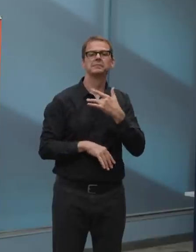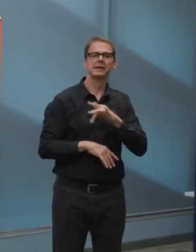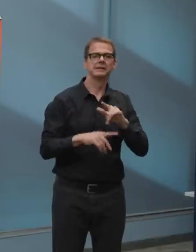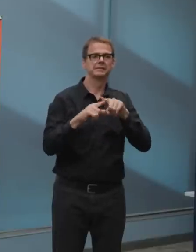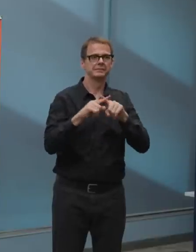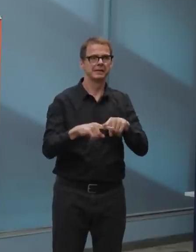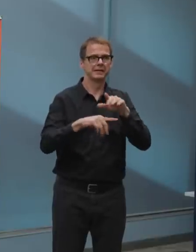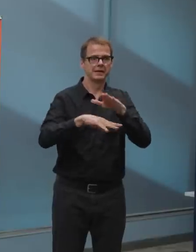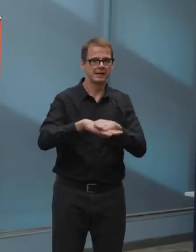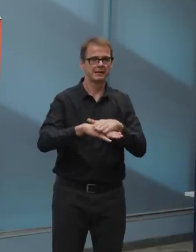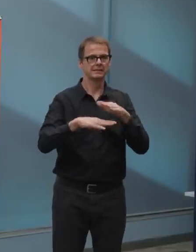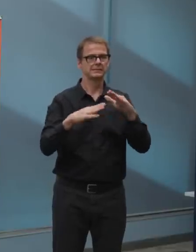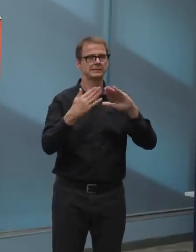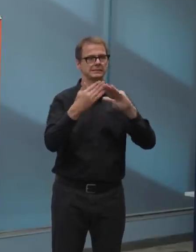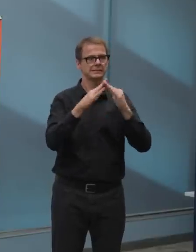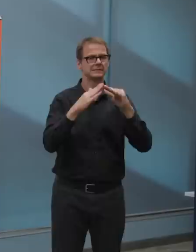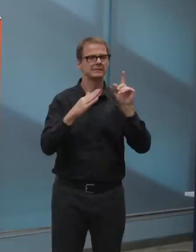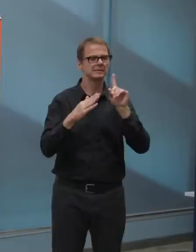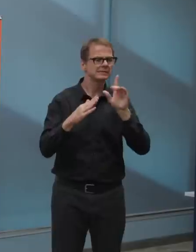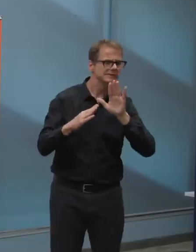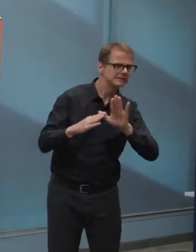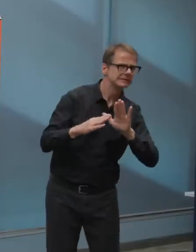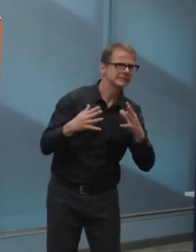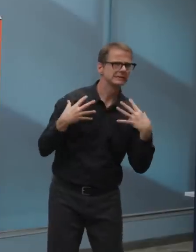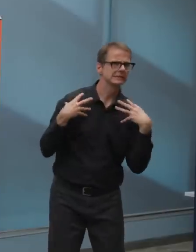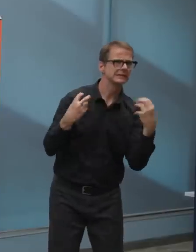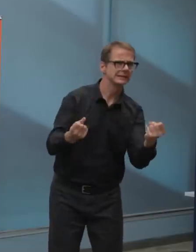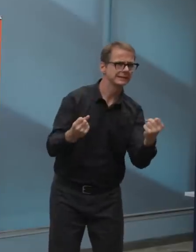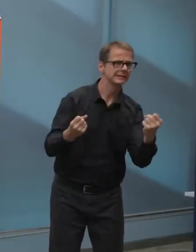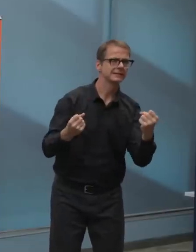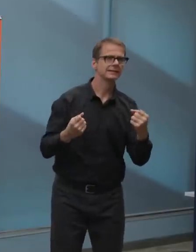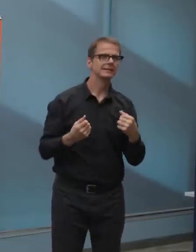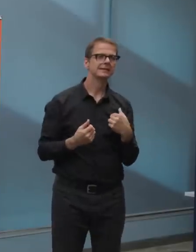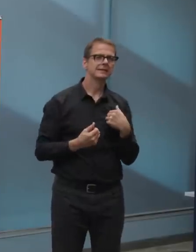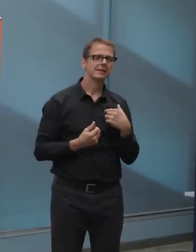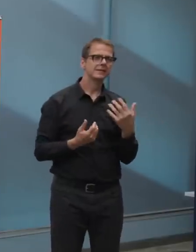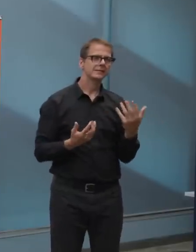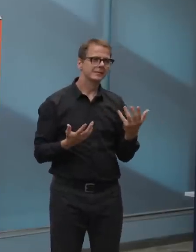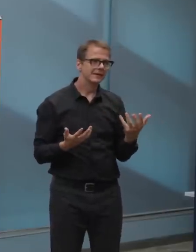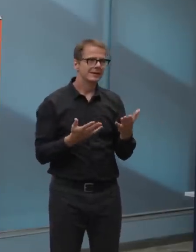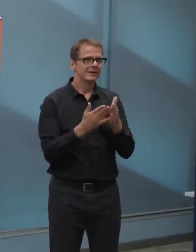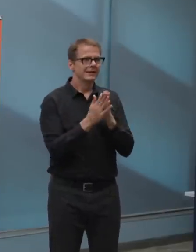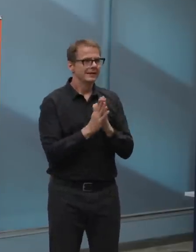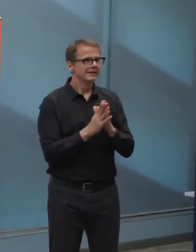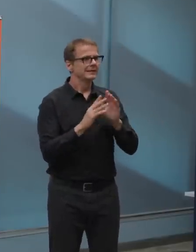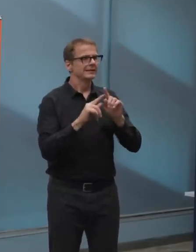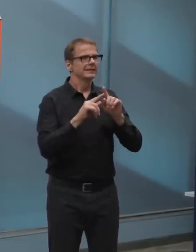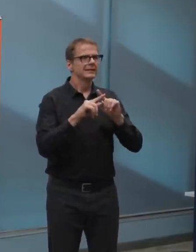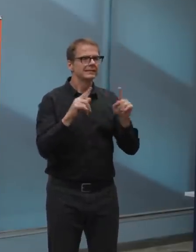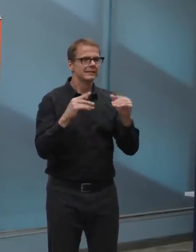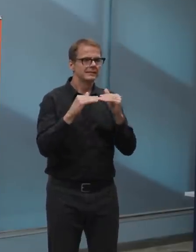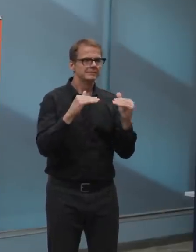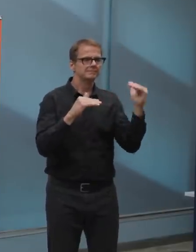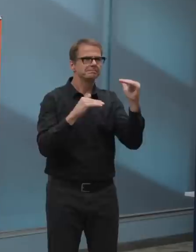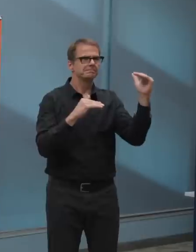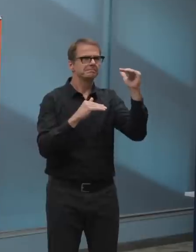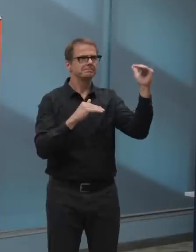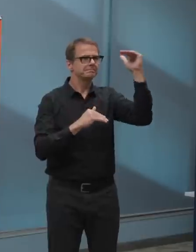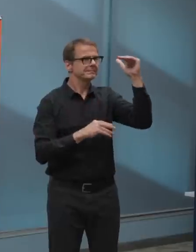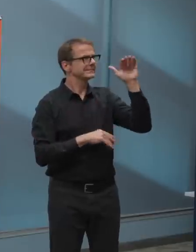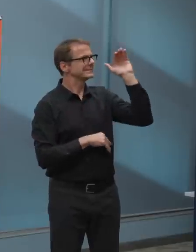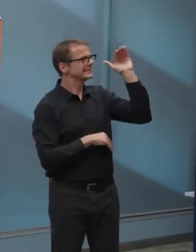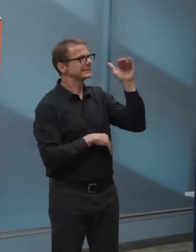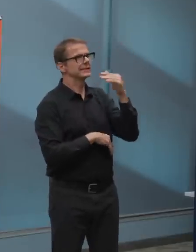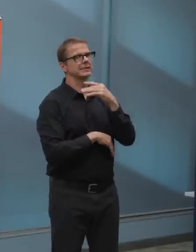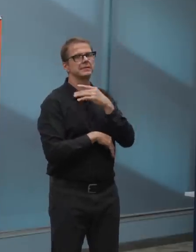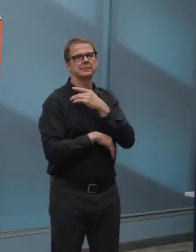ask that all levels of government work alongside us as we face the challenges ahead and together that way we will